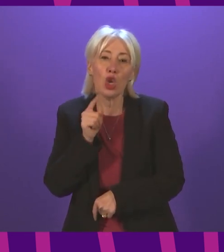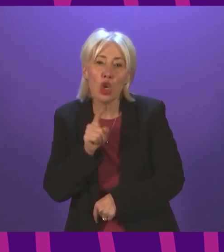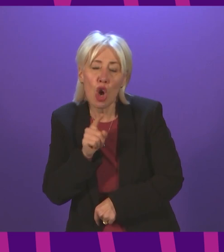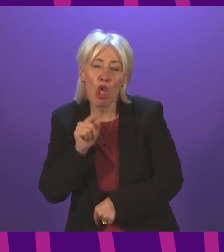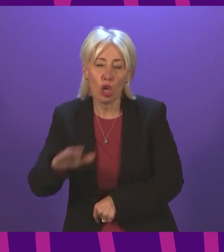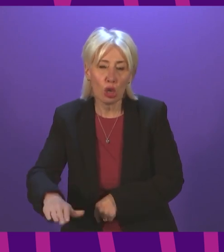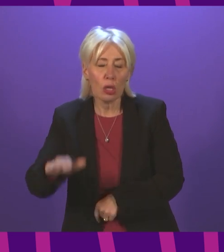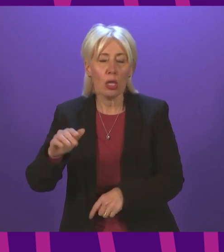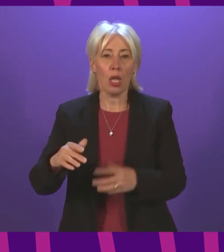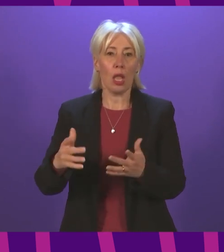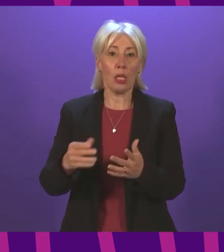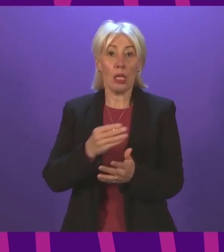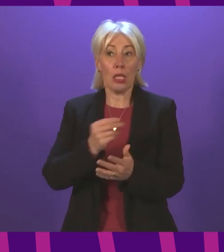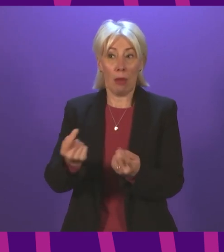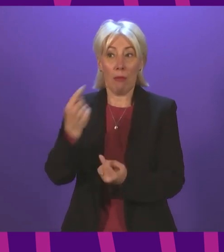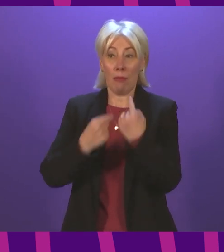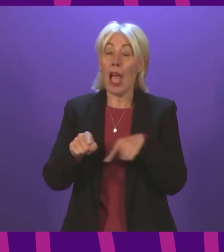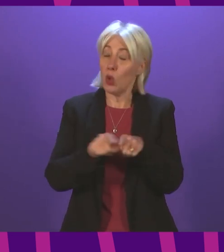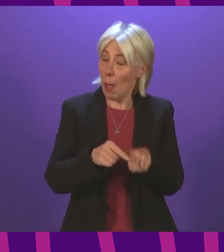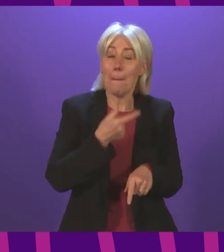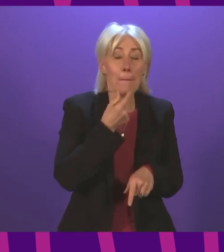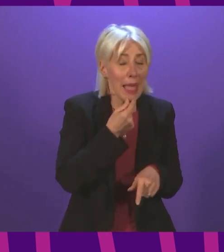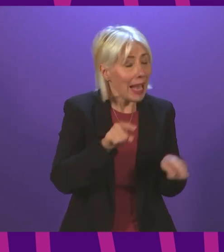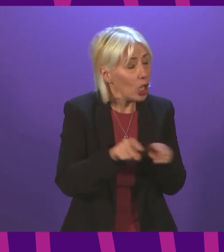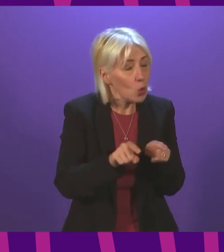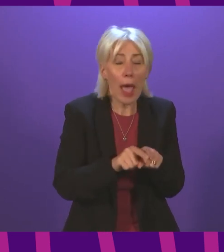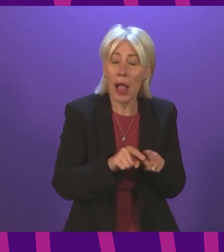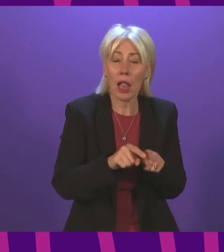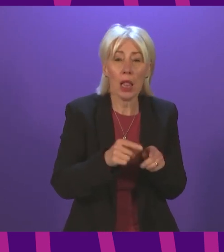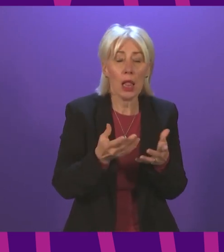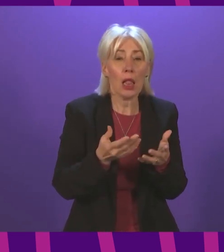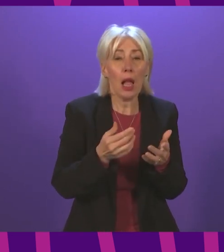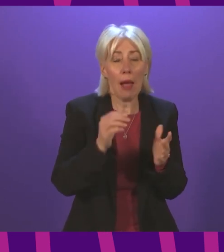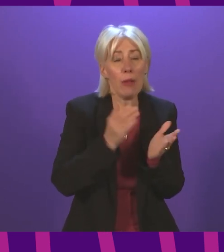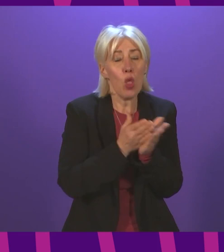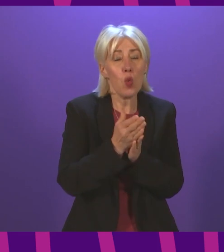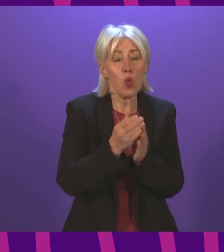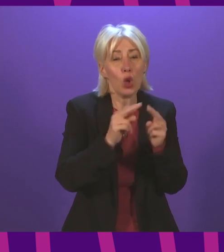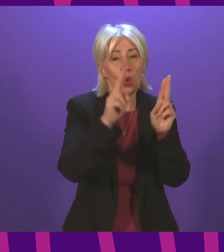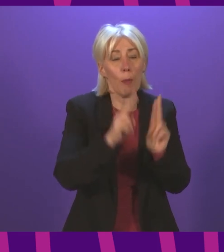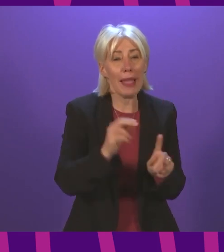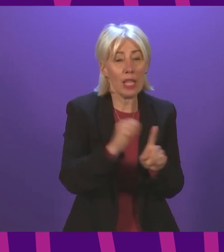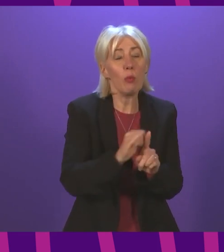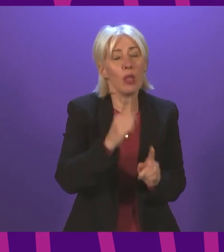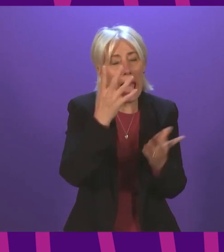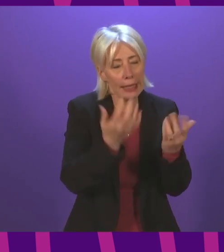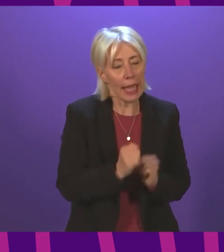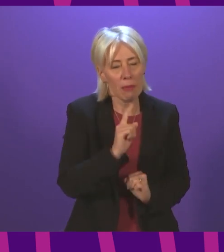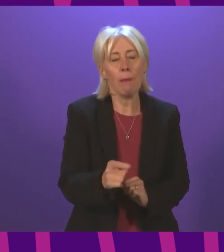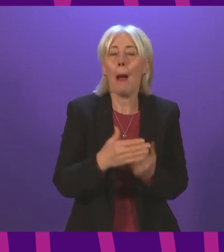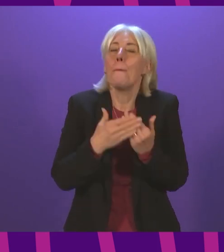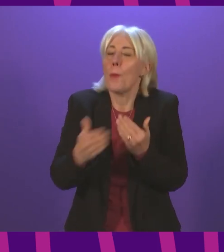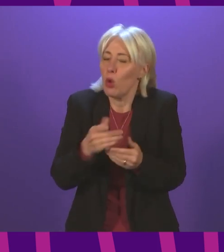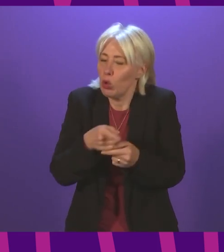that, and while some men of course experience domestic abuse, and it is important to recognise that, the majority are women, that